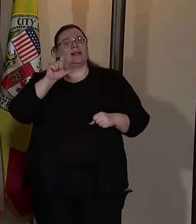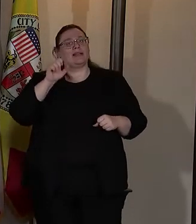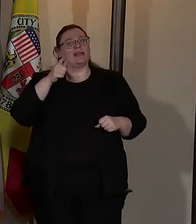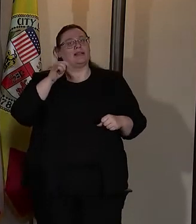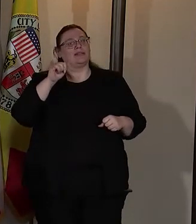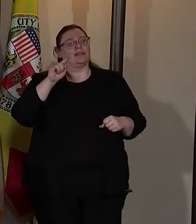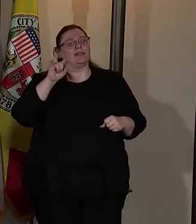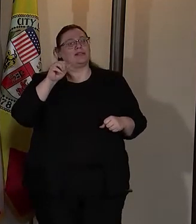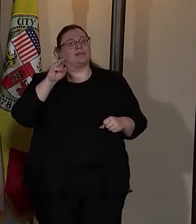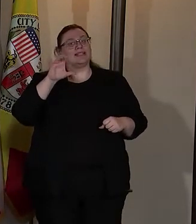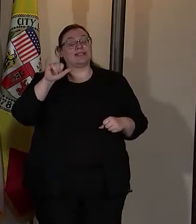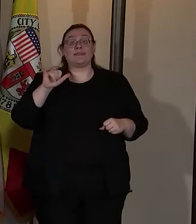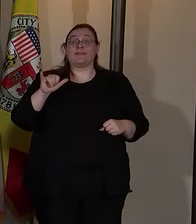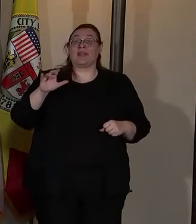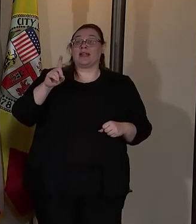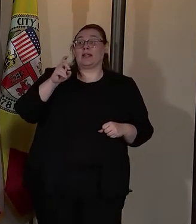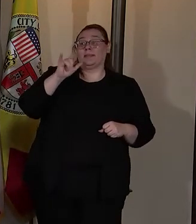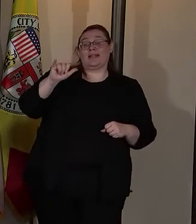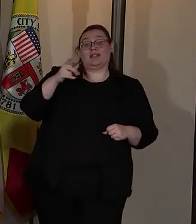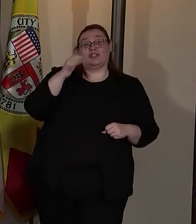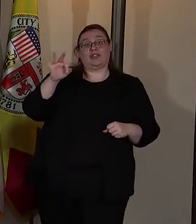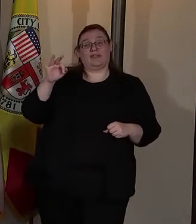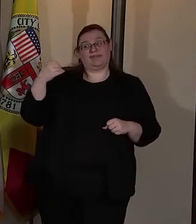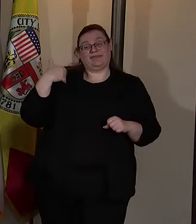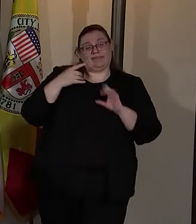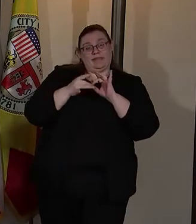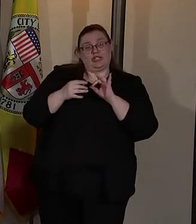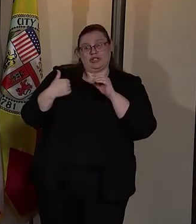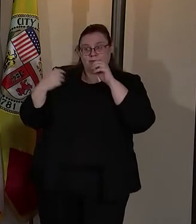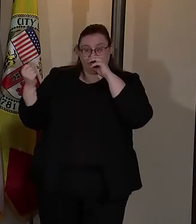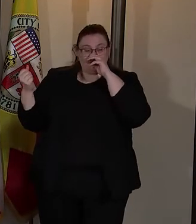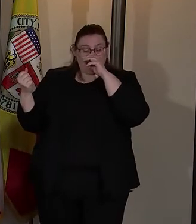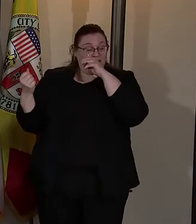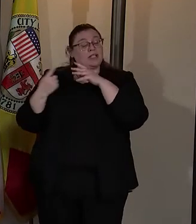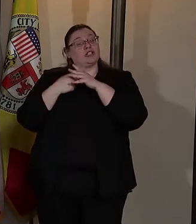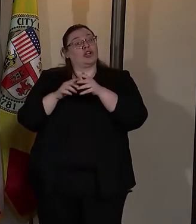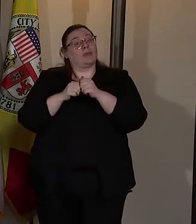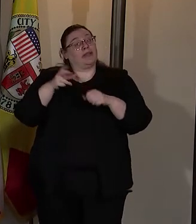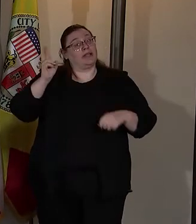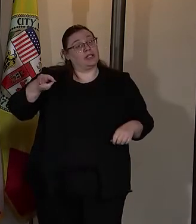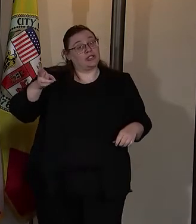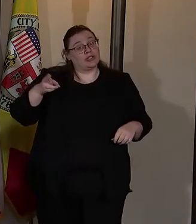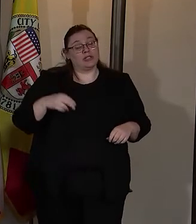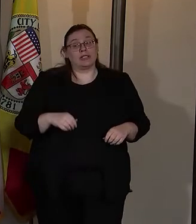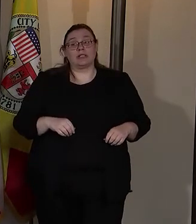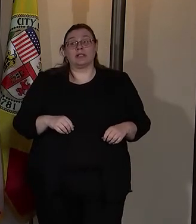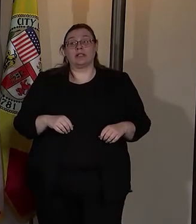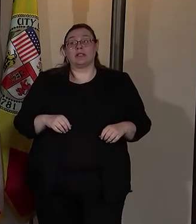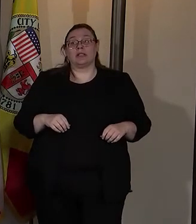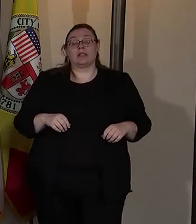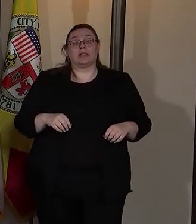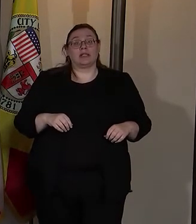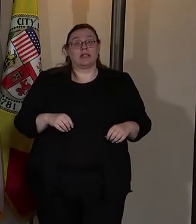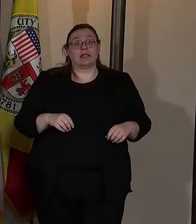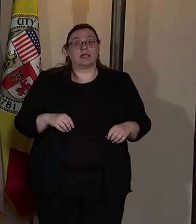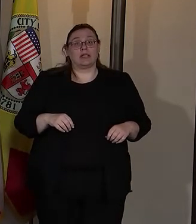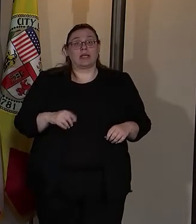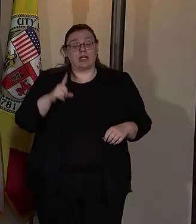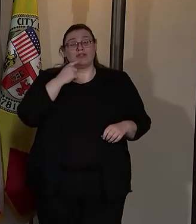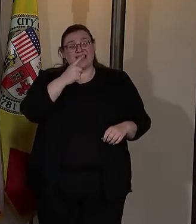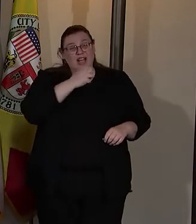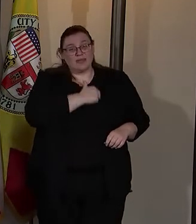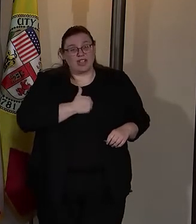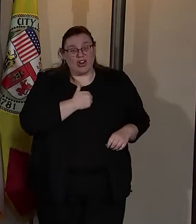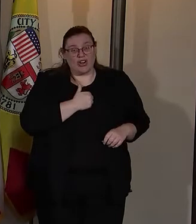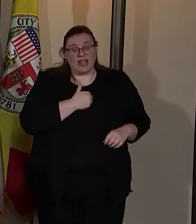When Deputy Chief Tingaridis said that it was, you started out with the history and you apologize, that's